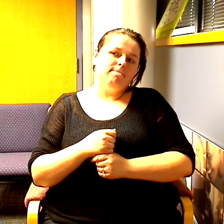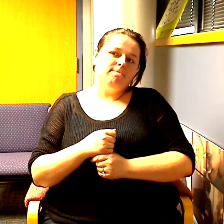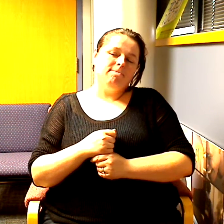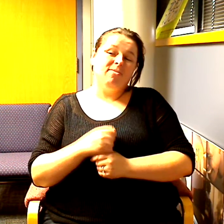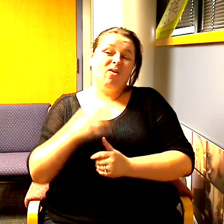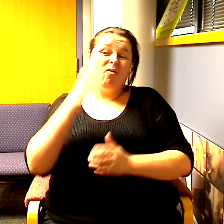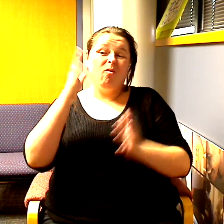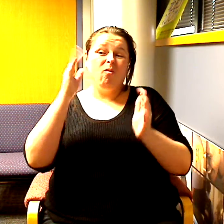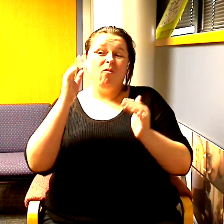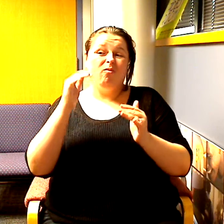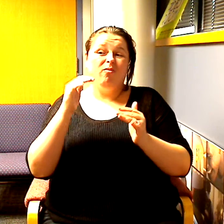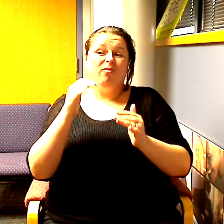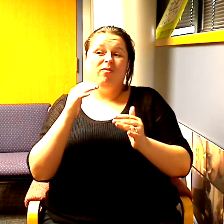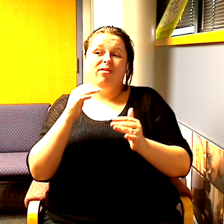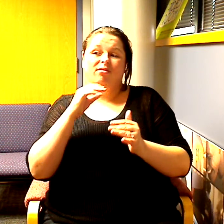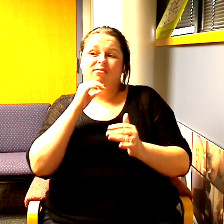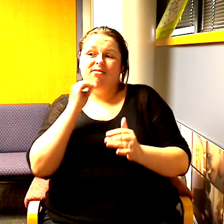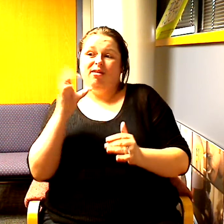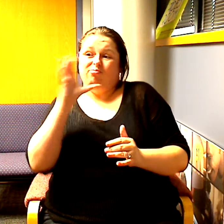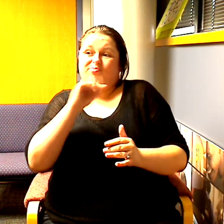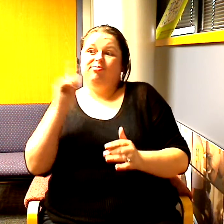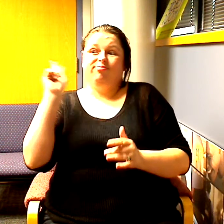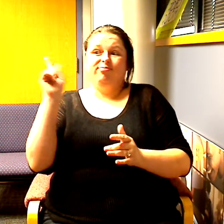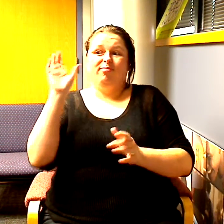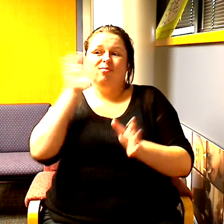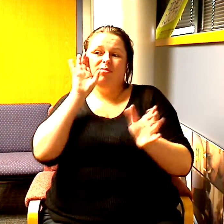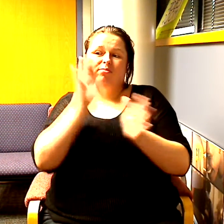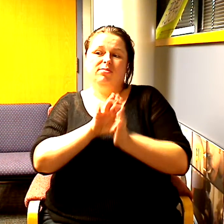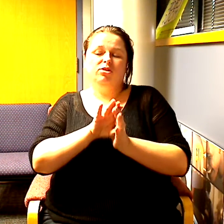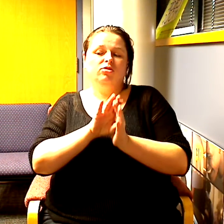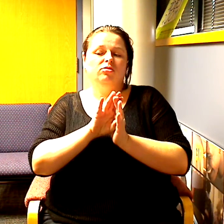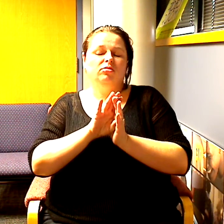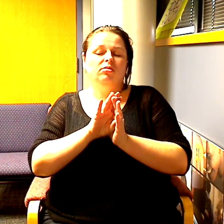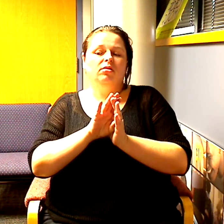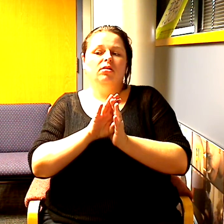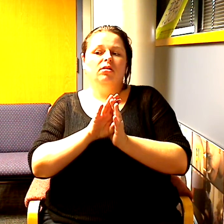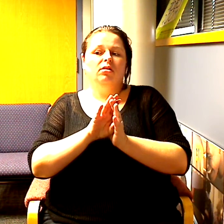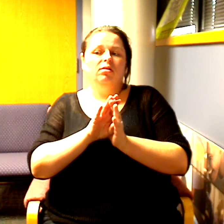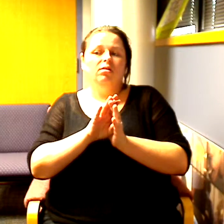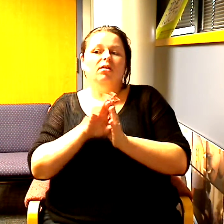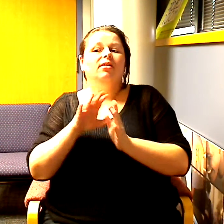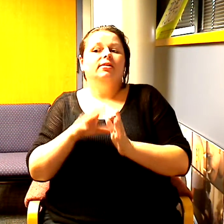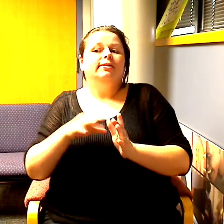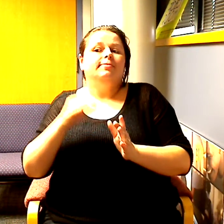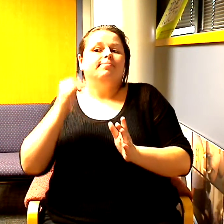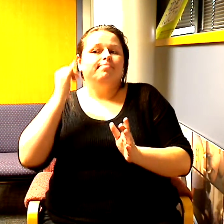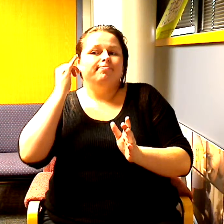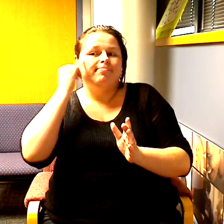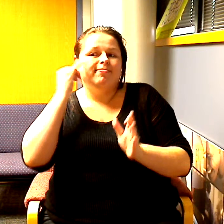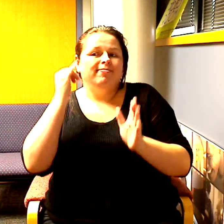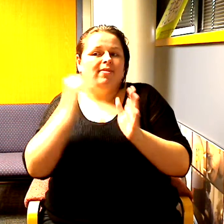image is powerful but also